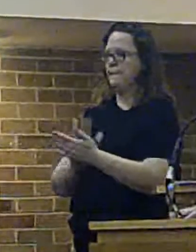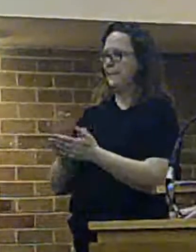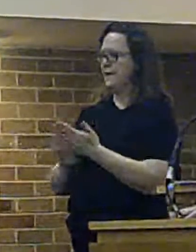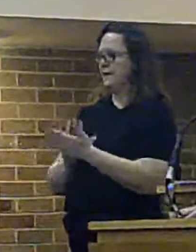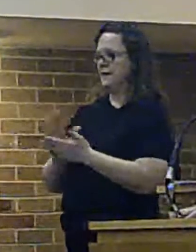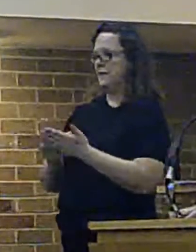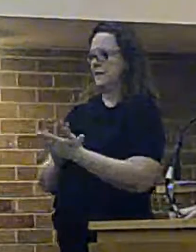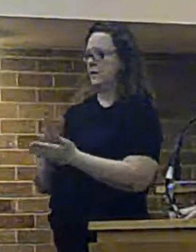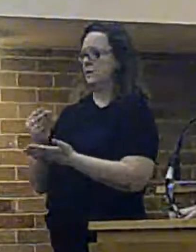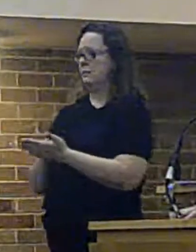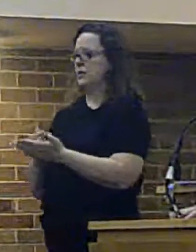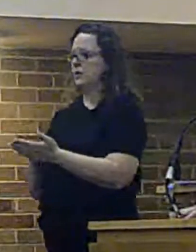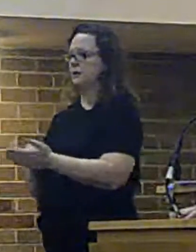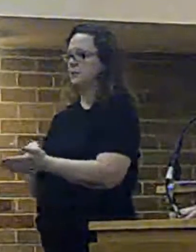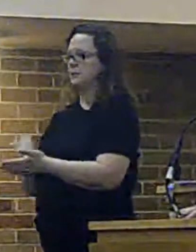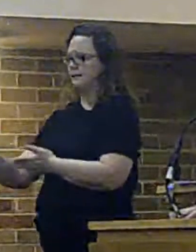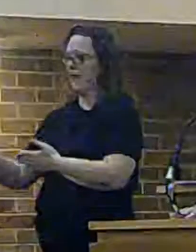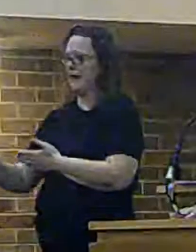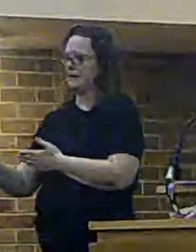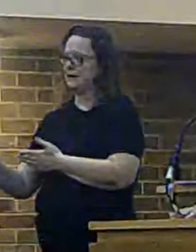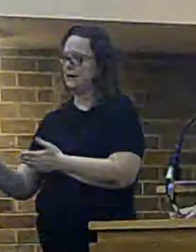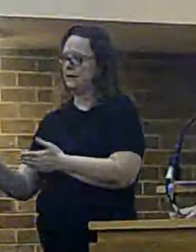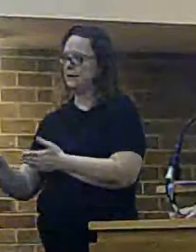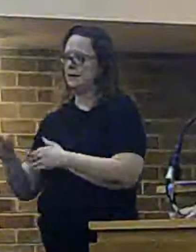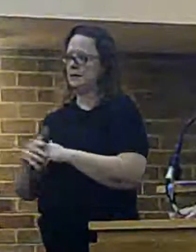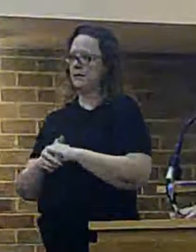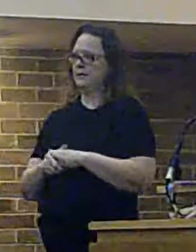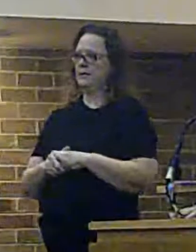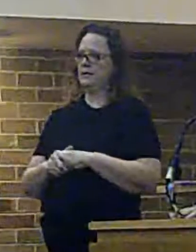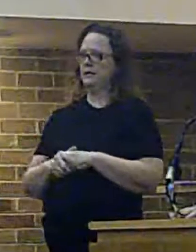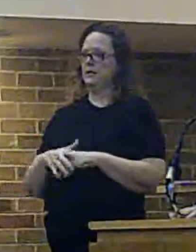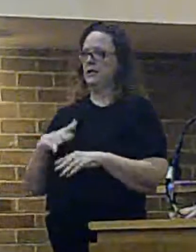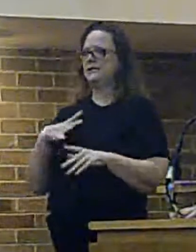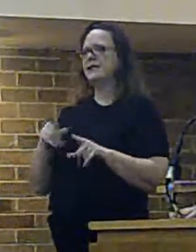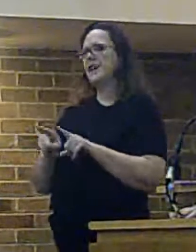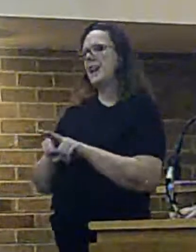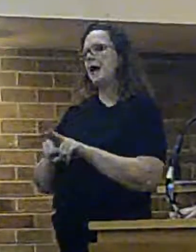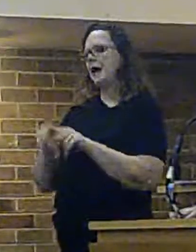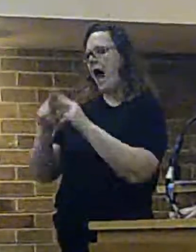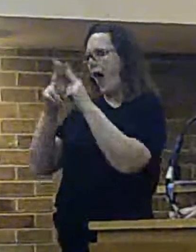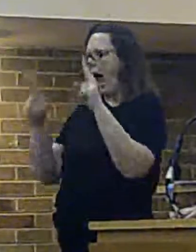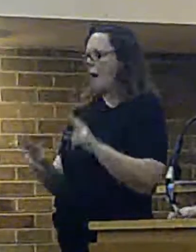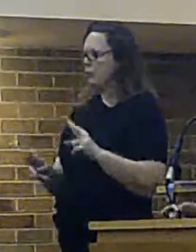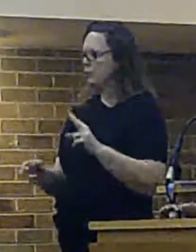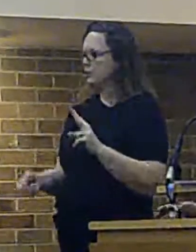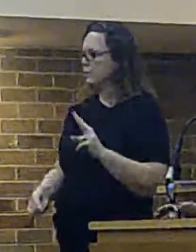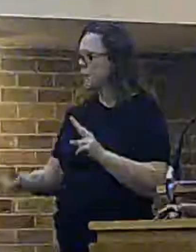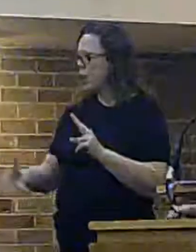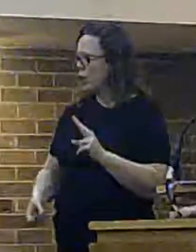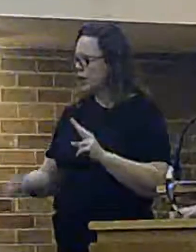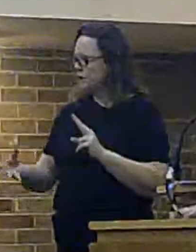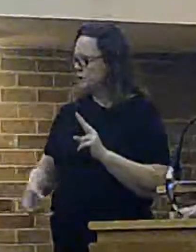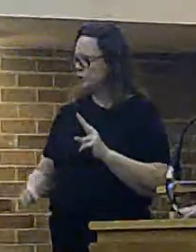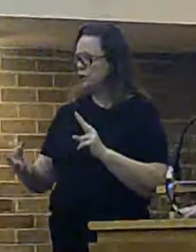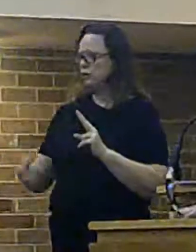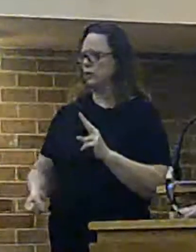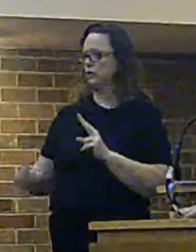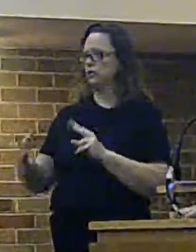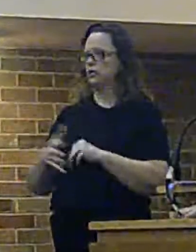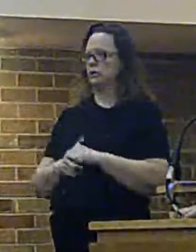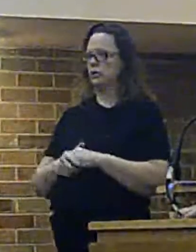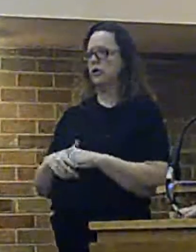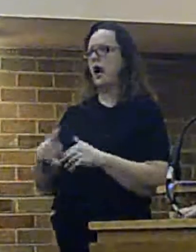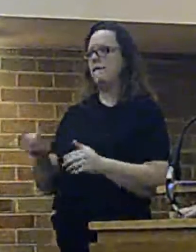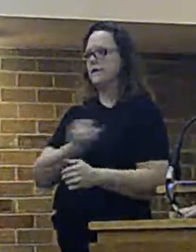i.e. it would cost us to then save us the debt. It's like paying the mortgage. It's exactly the same sort of